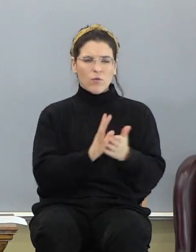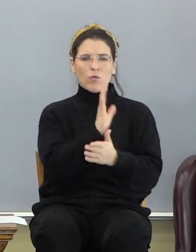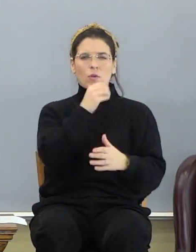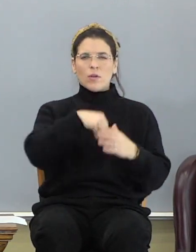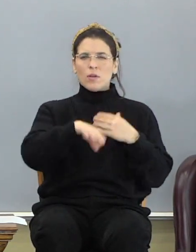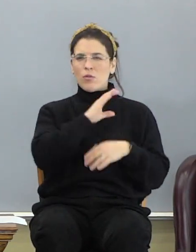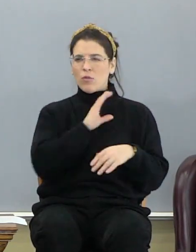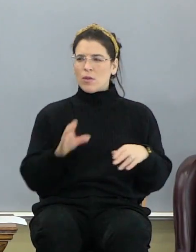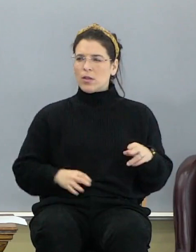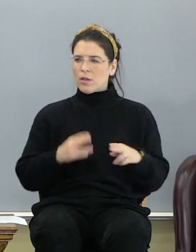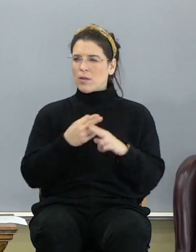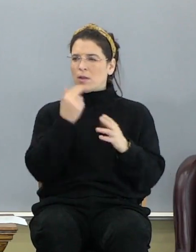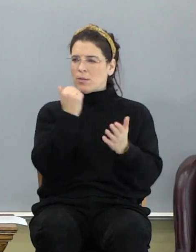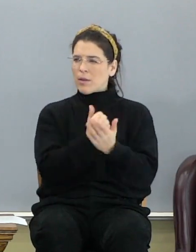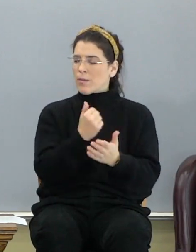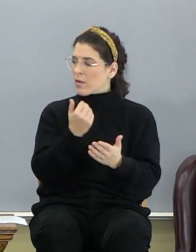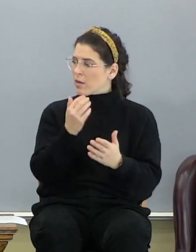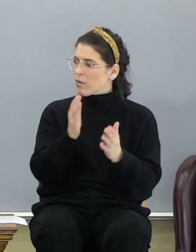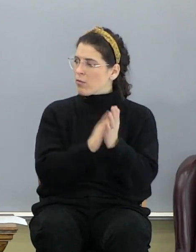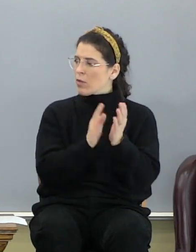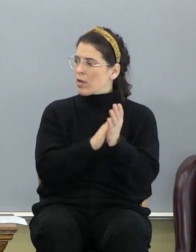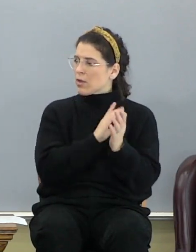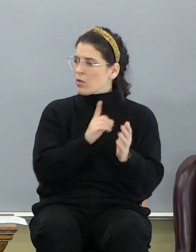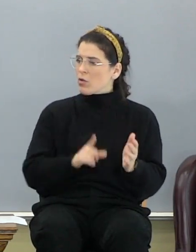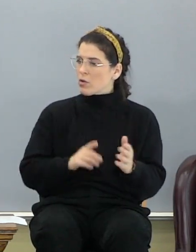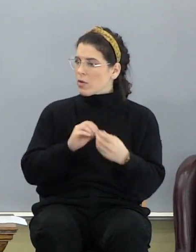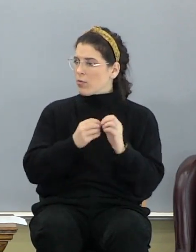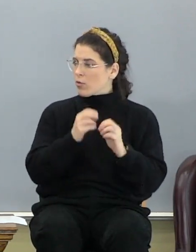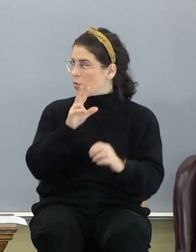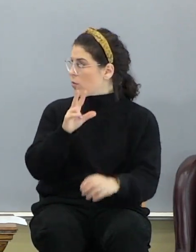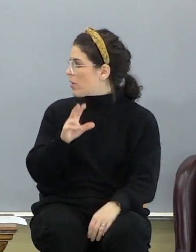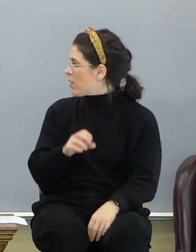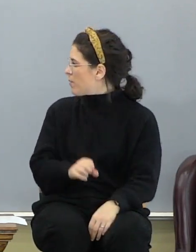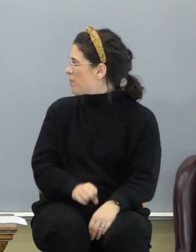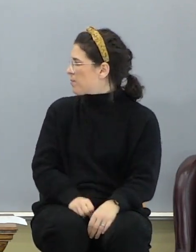All right. Praise the Lord. We're going to stand and sing number three. Number three.